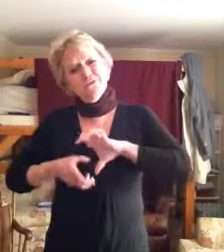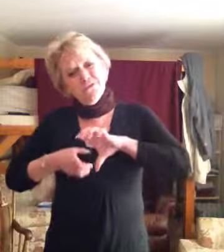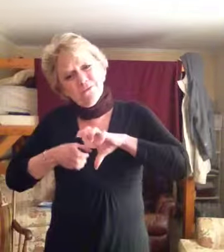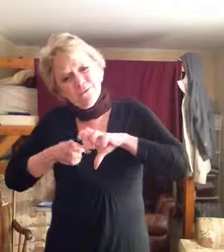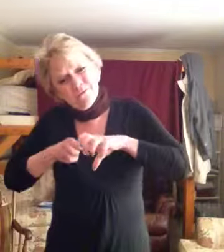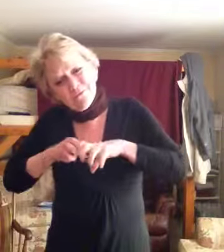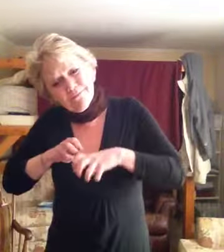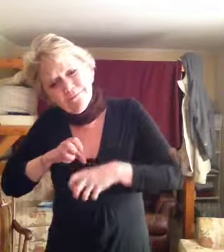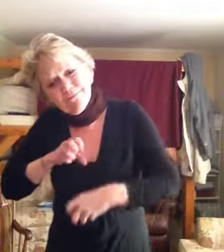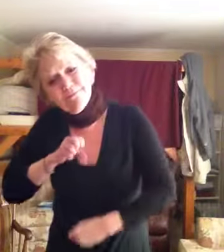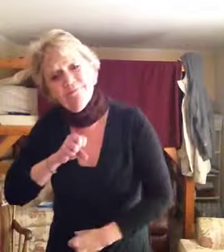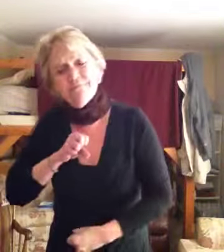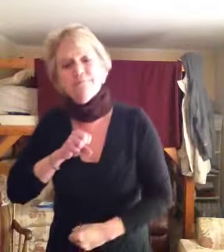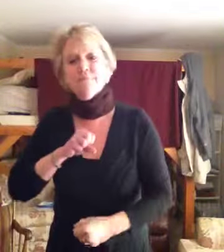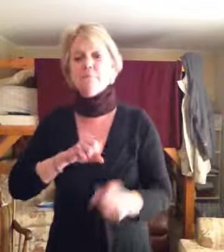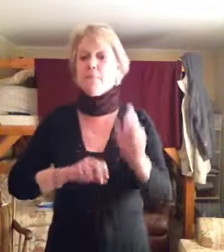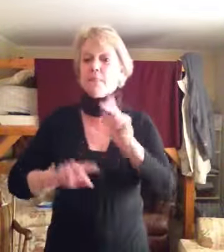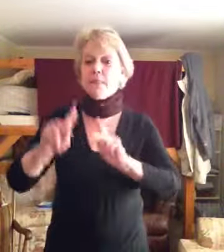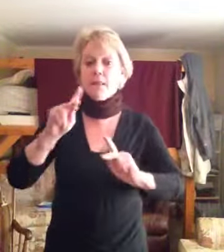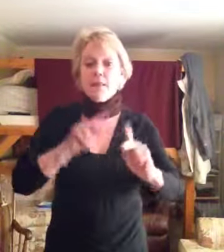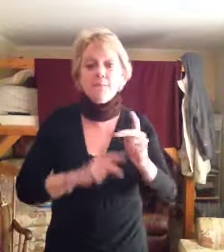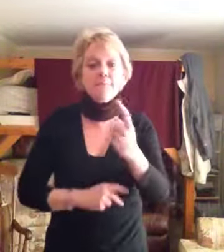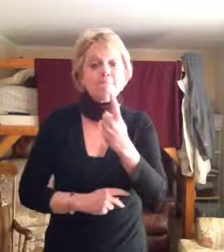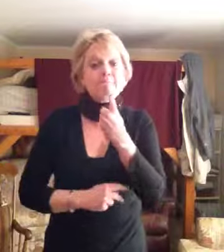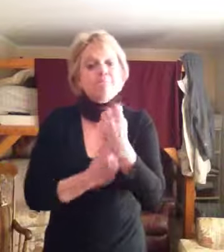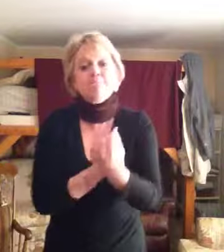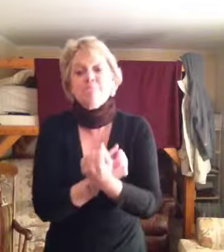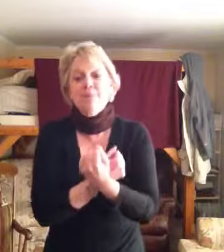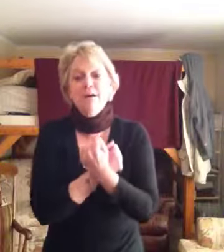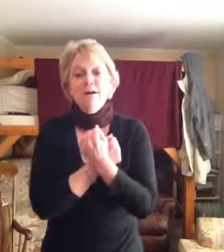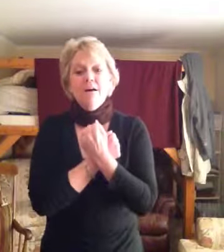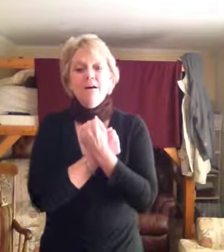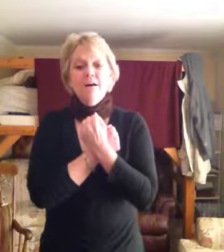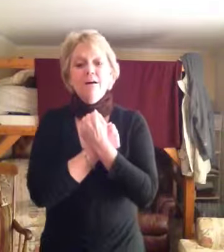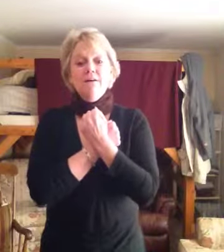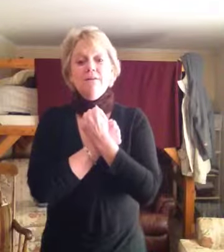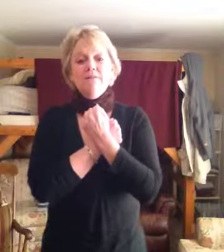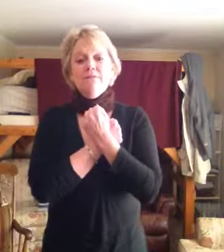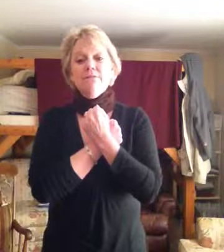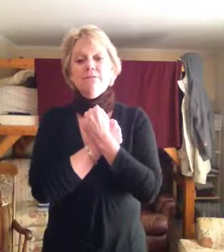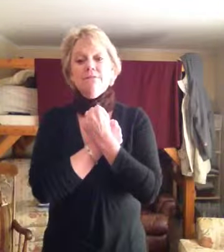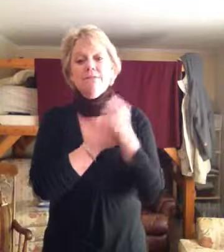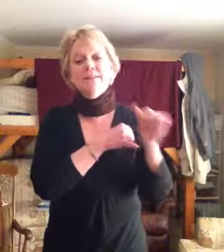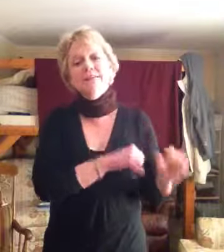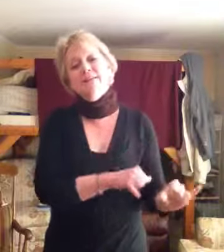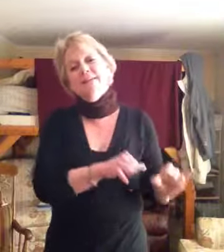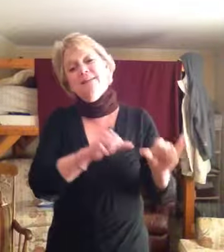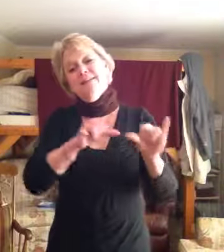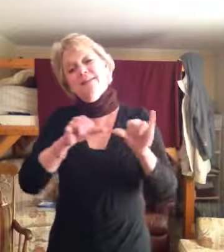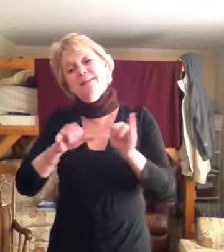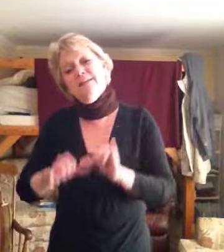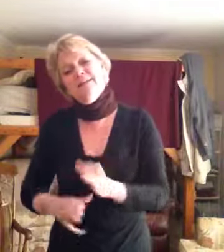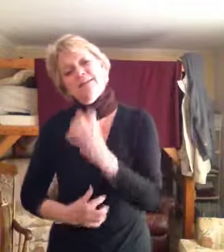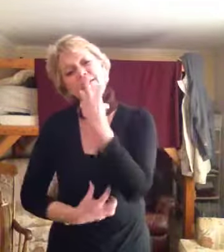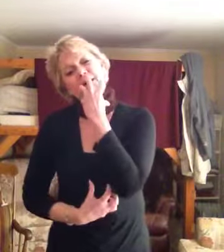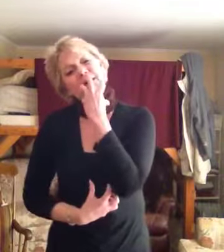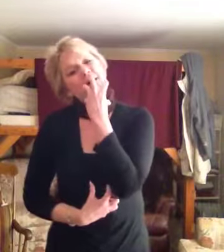bleed. Some say love, it is a